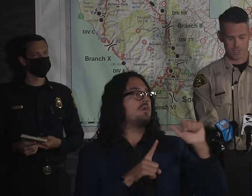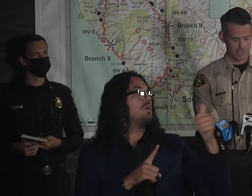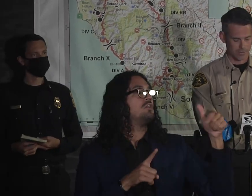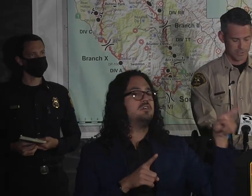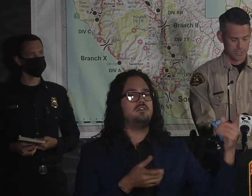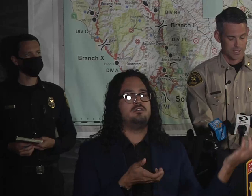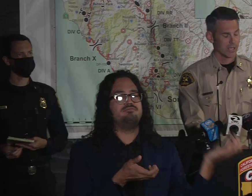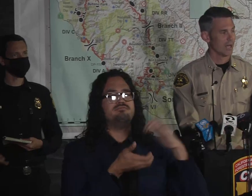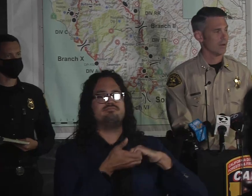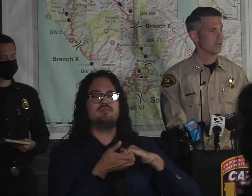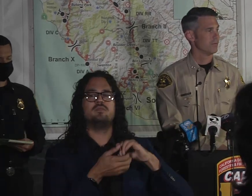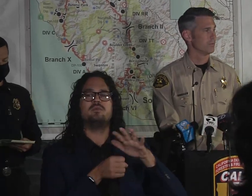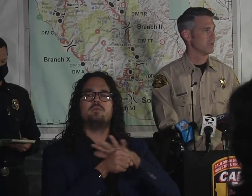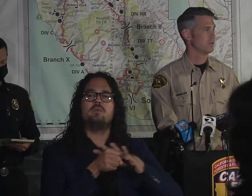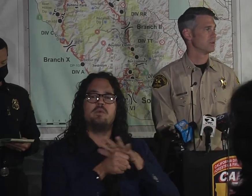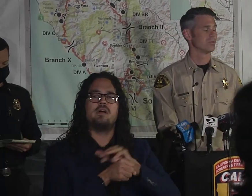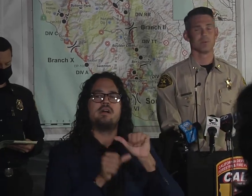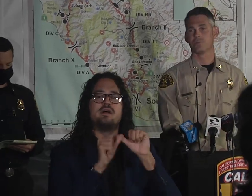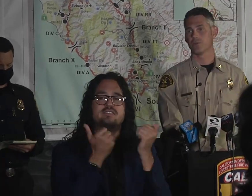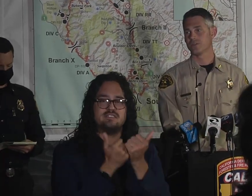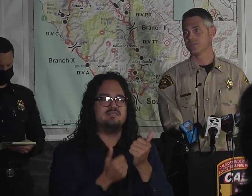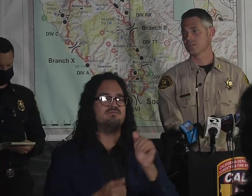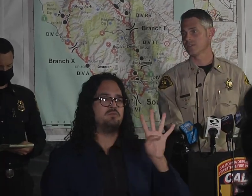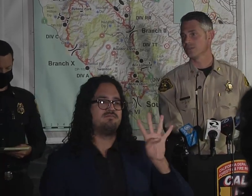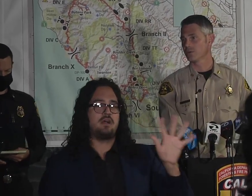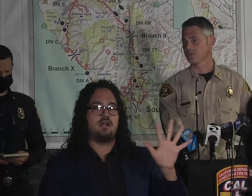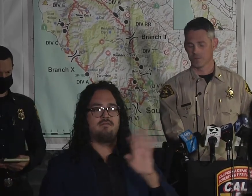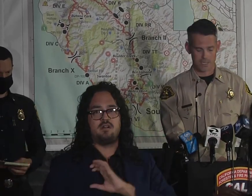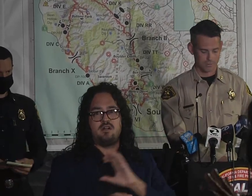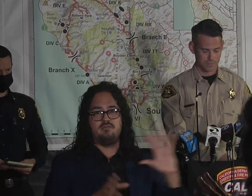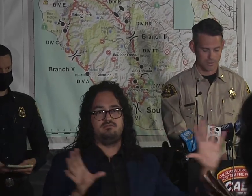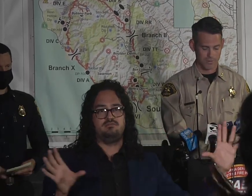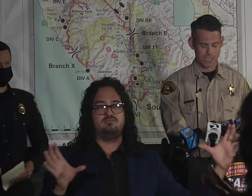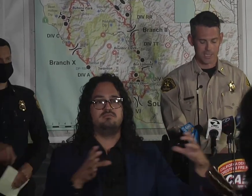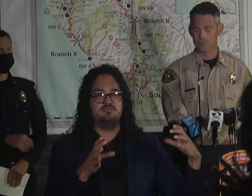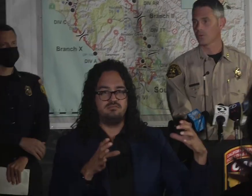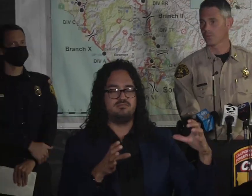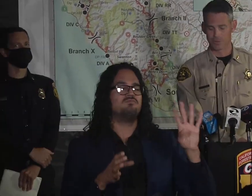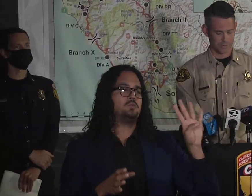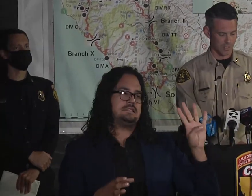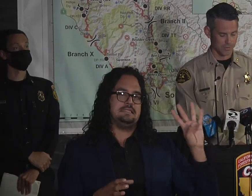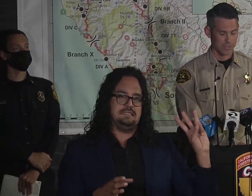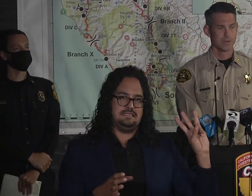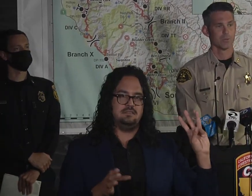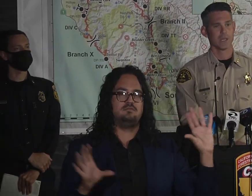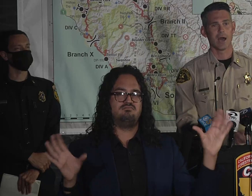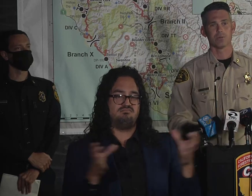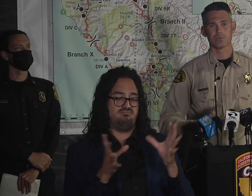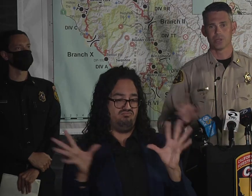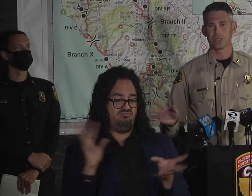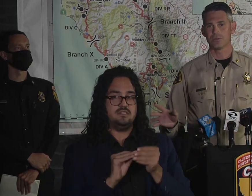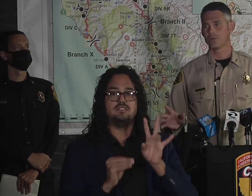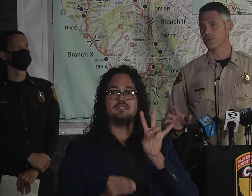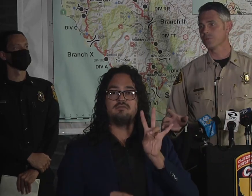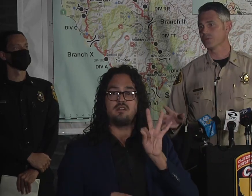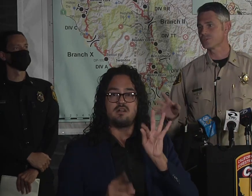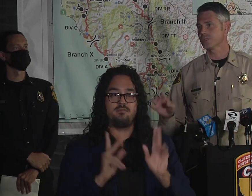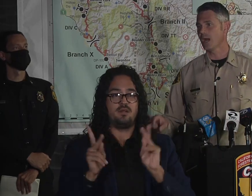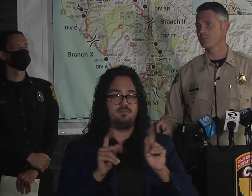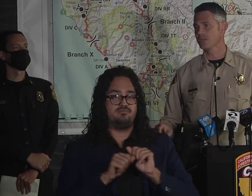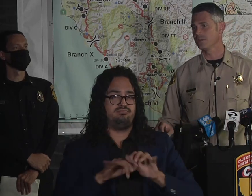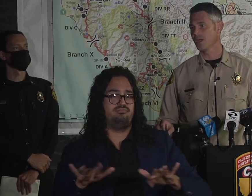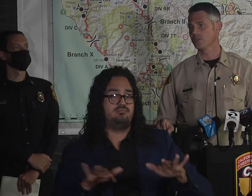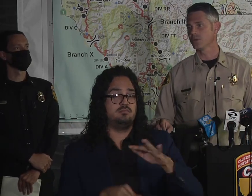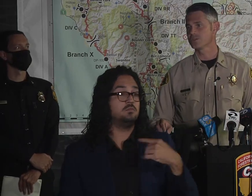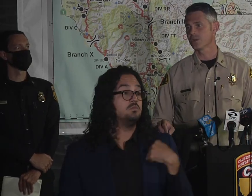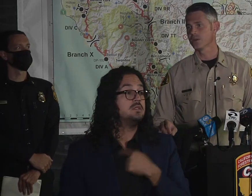agencies over the hill that contributed 46 to that total today, so 79 total personnel that will be out looking for people that